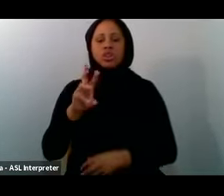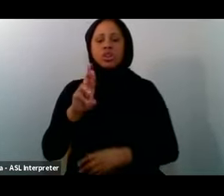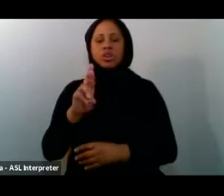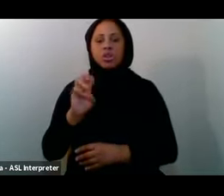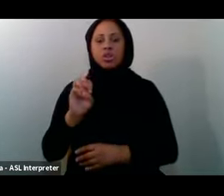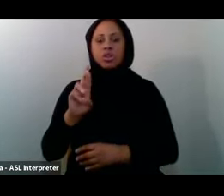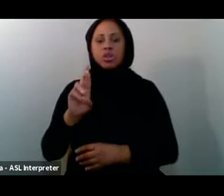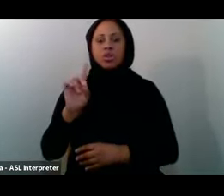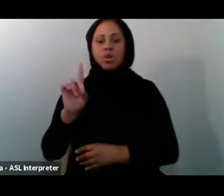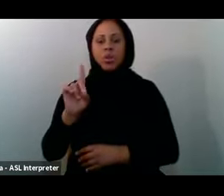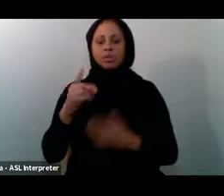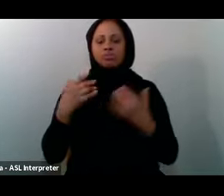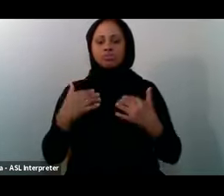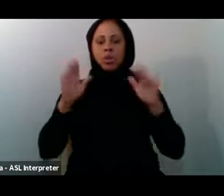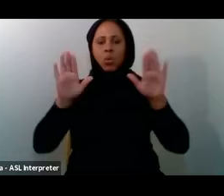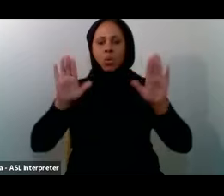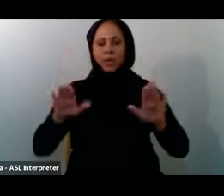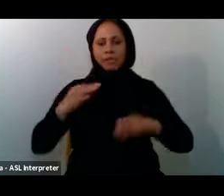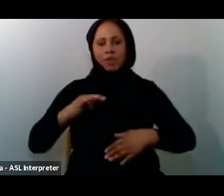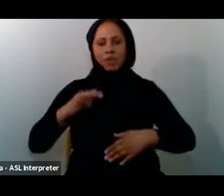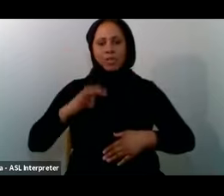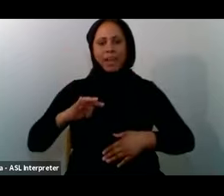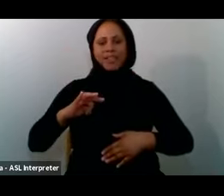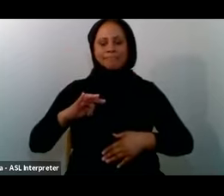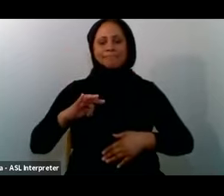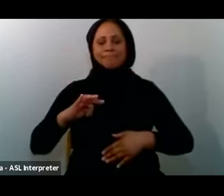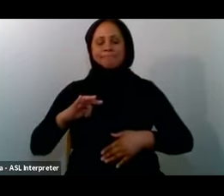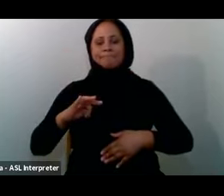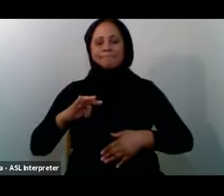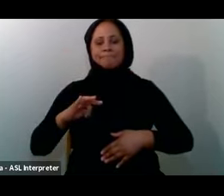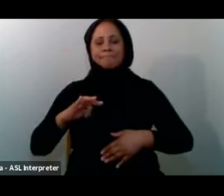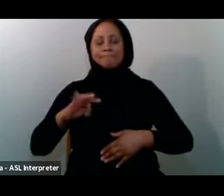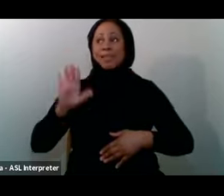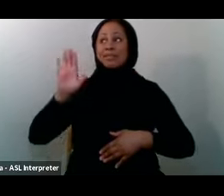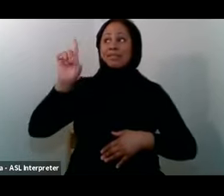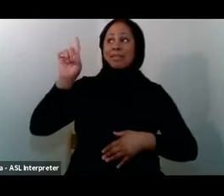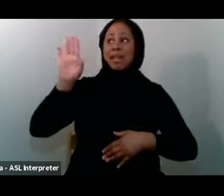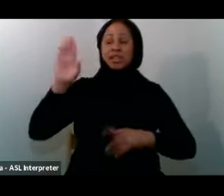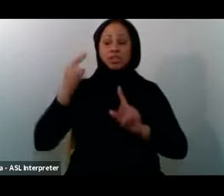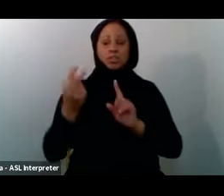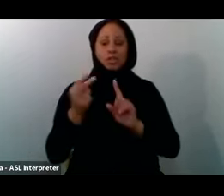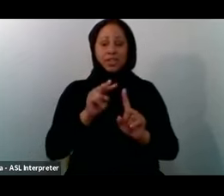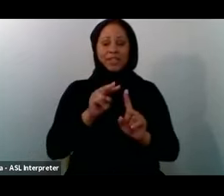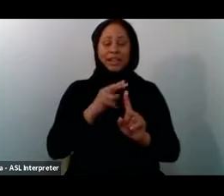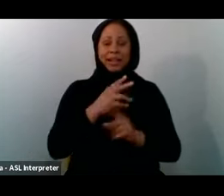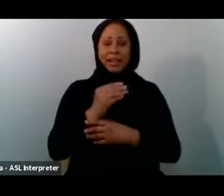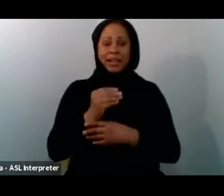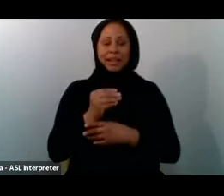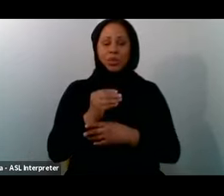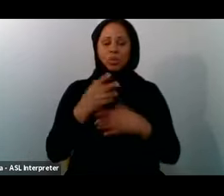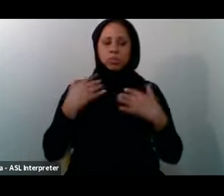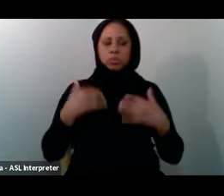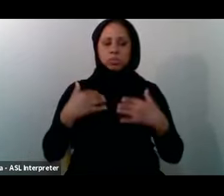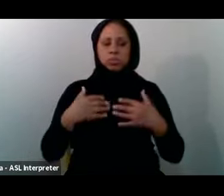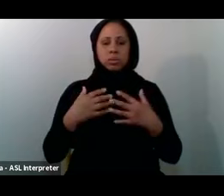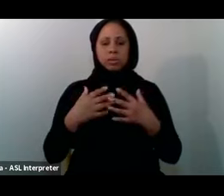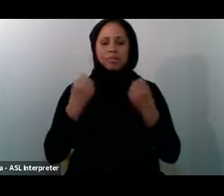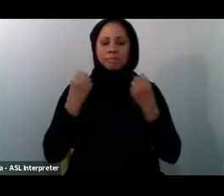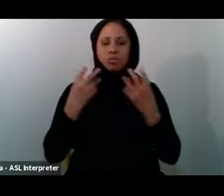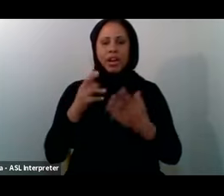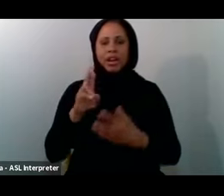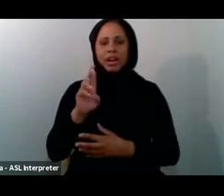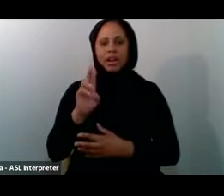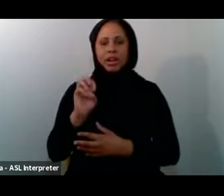Benefit In the eyes Of Allah Subhanahu wa ta'ala And holds great rewards In the hereafter The Prophet Sallallahu alayhi wa sallam Says